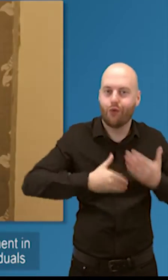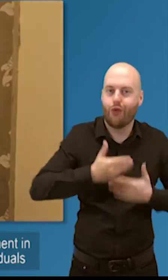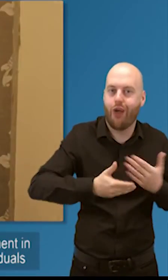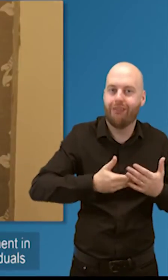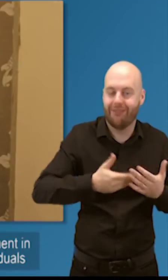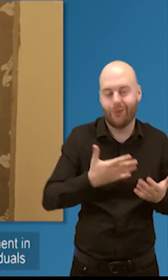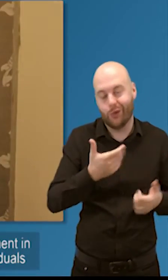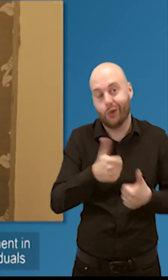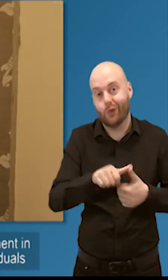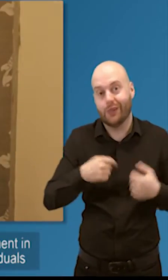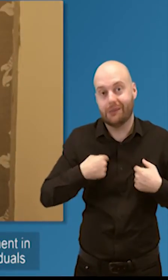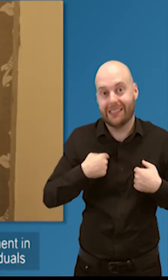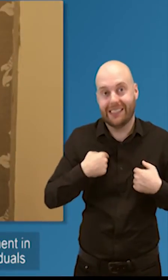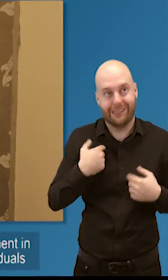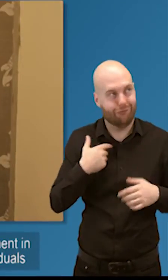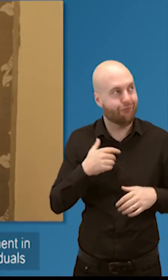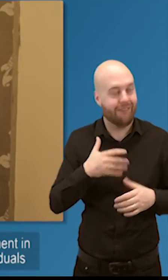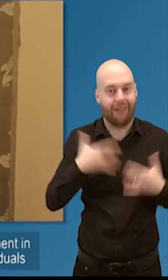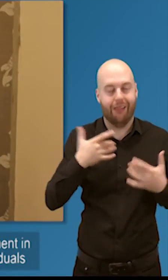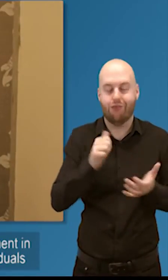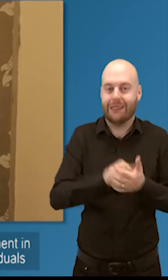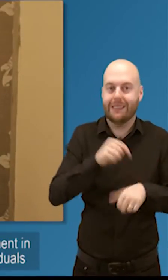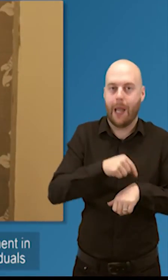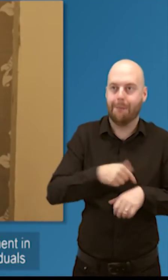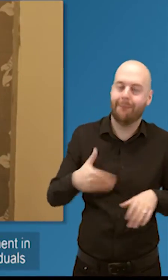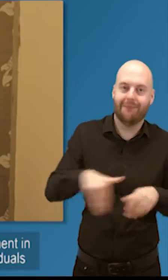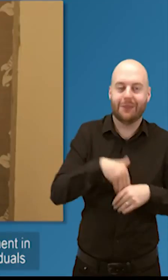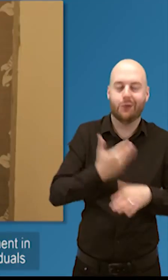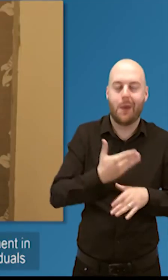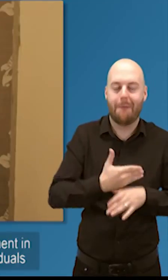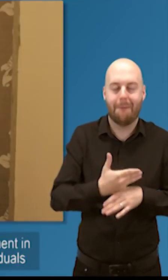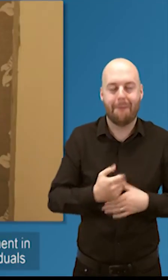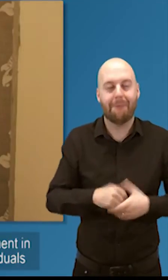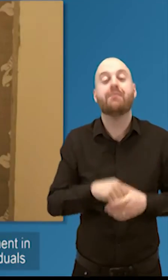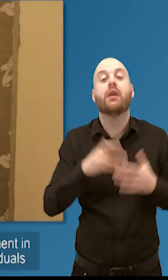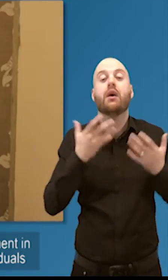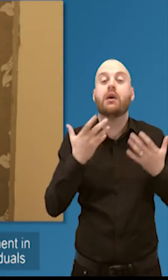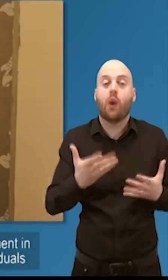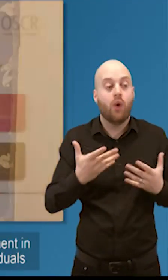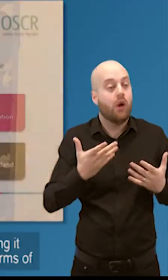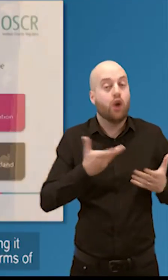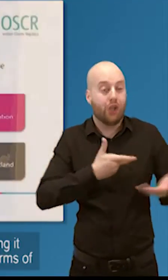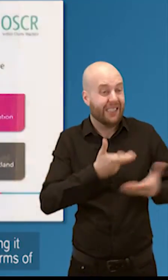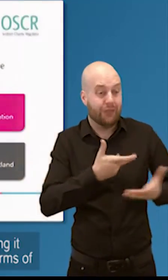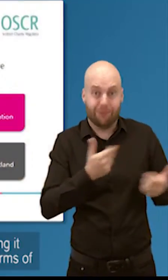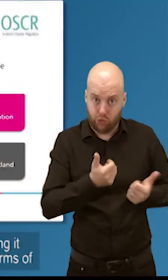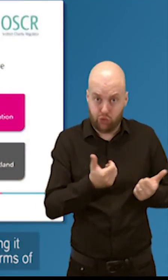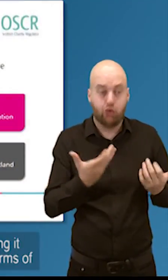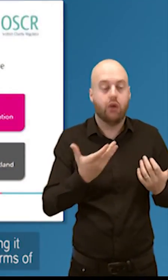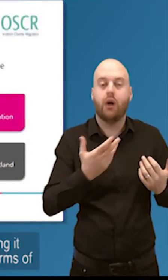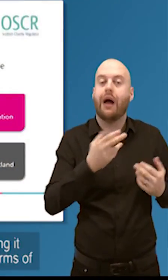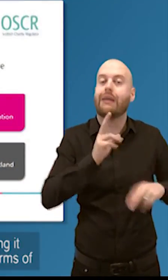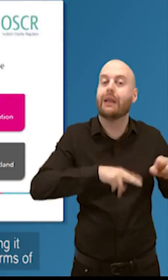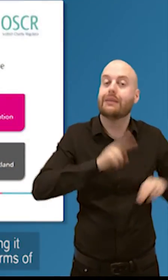levels of engagement in the consultation with 308 um organizations and individuals actually